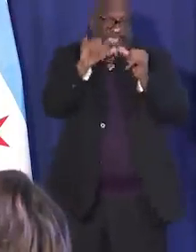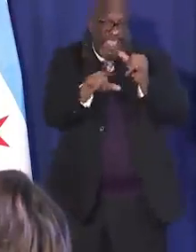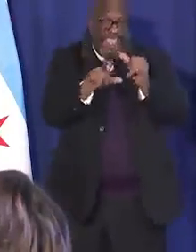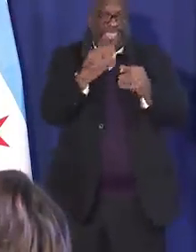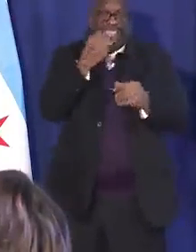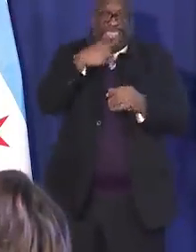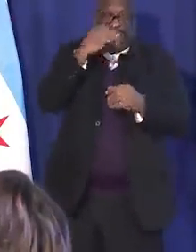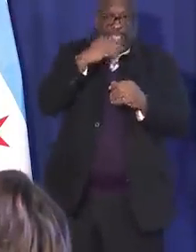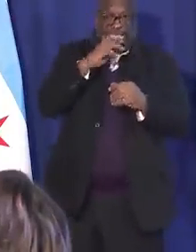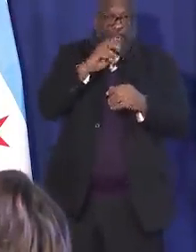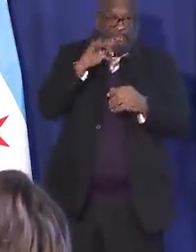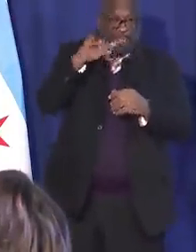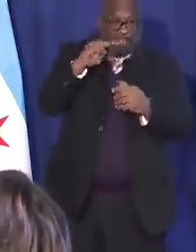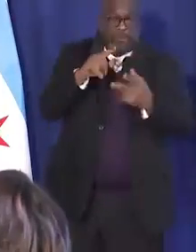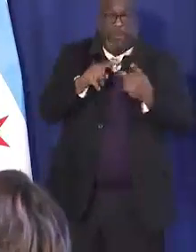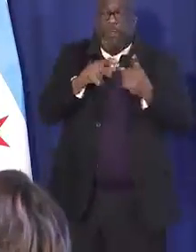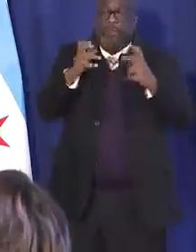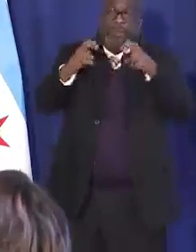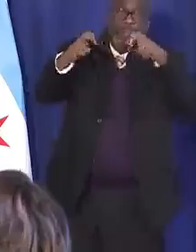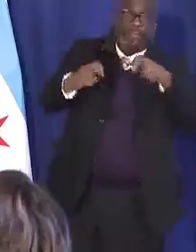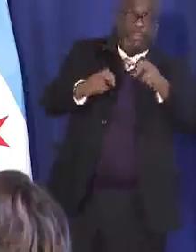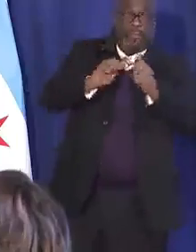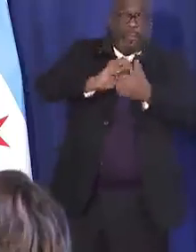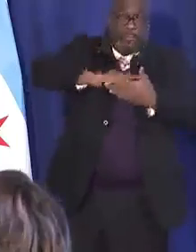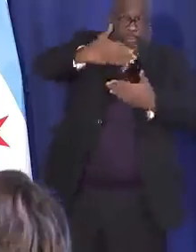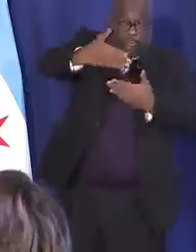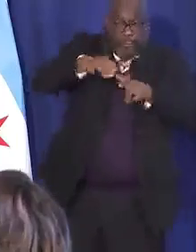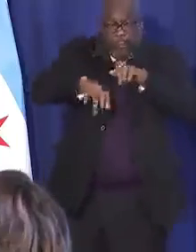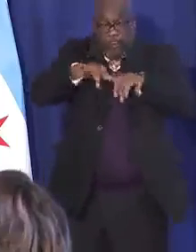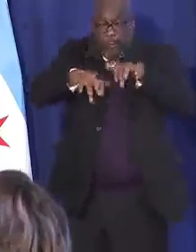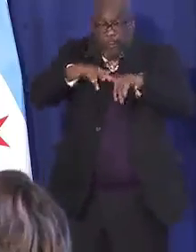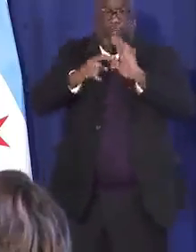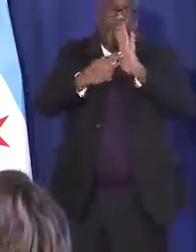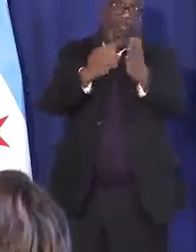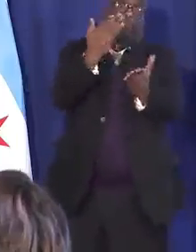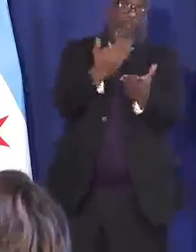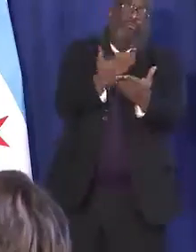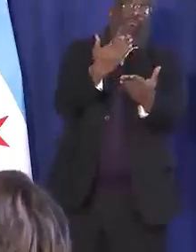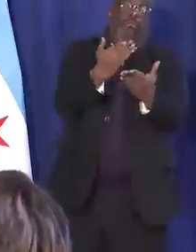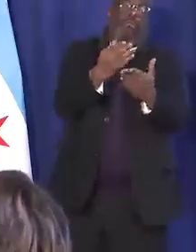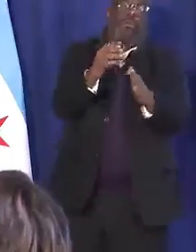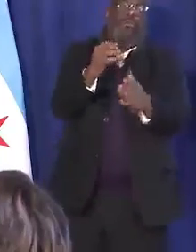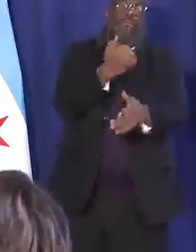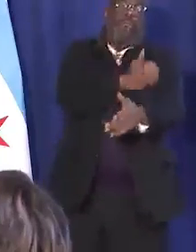you're going to eat that muffin, you're going to sit down with your laptop, you've got to show proof of vaccination.